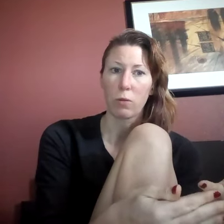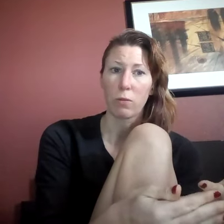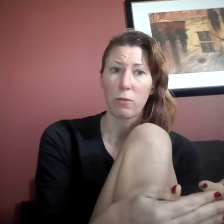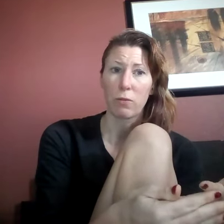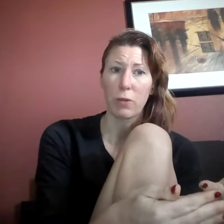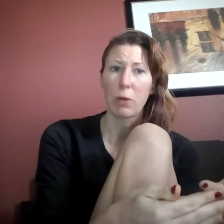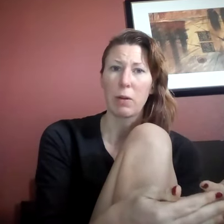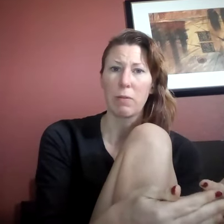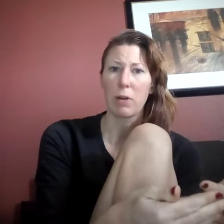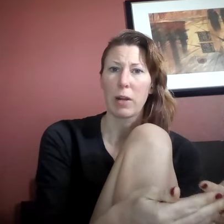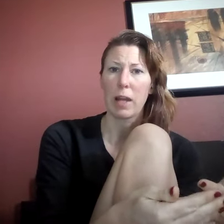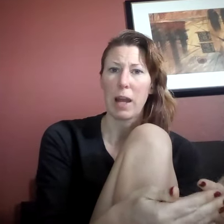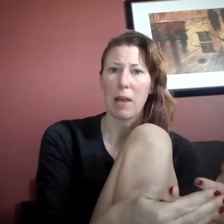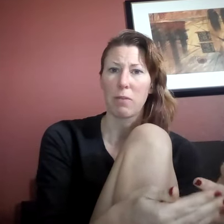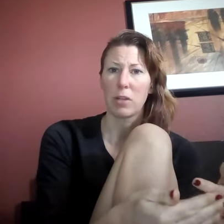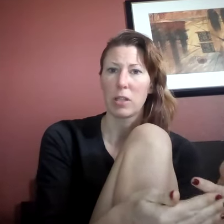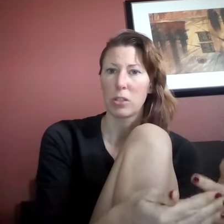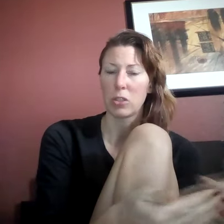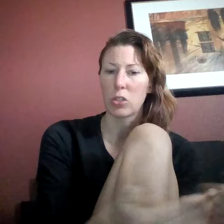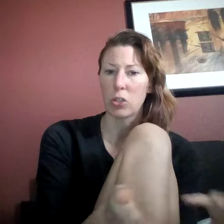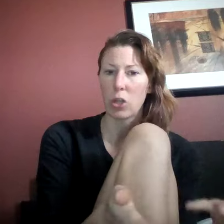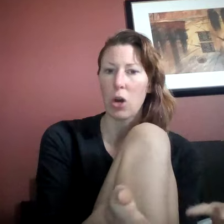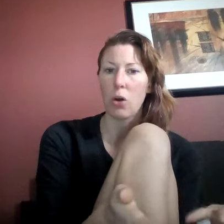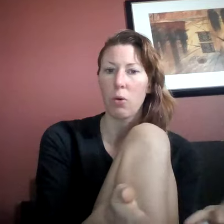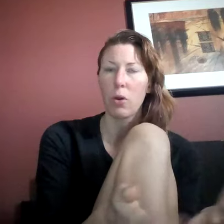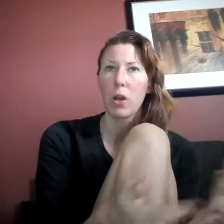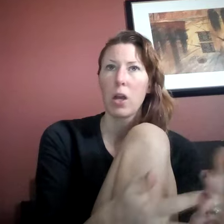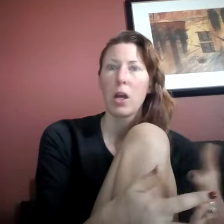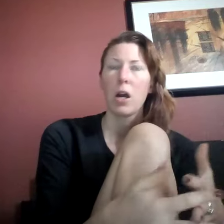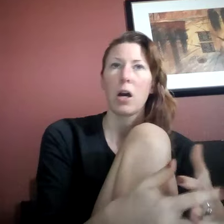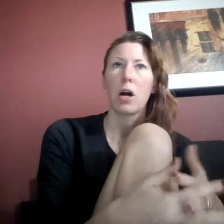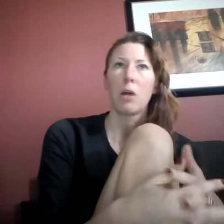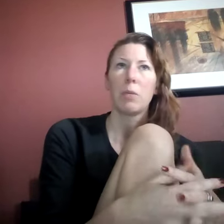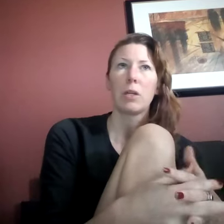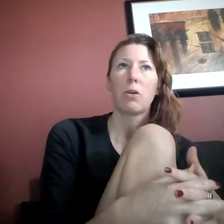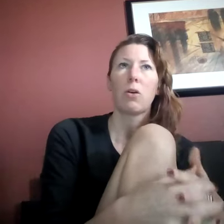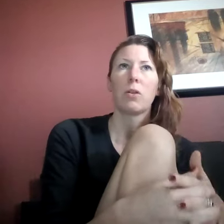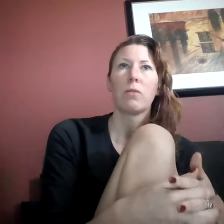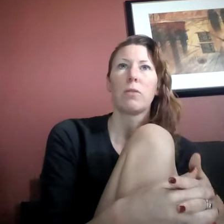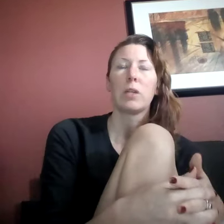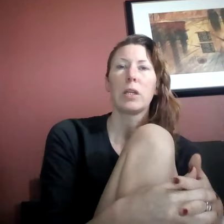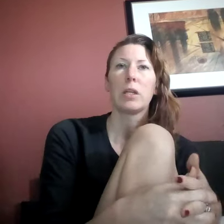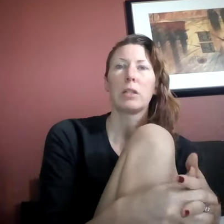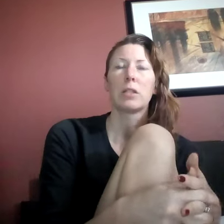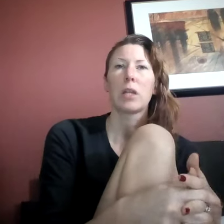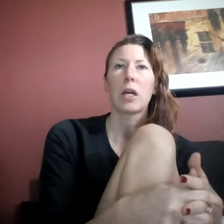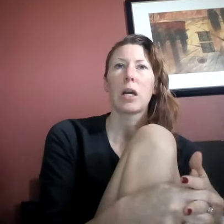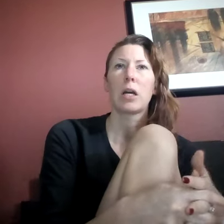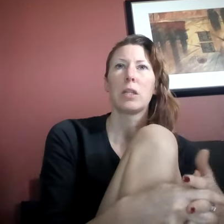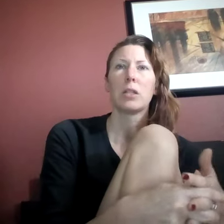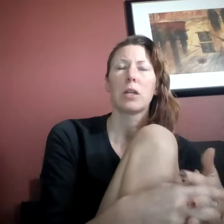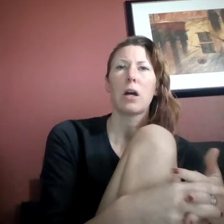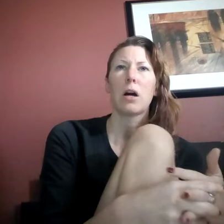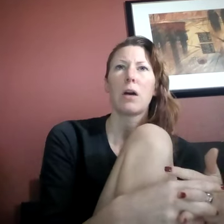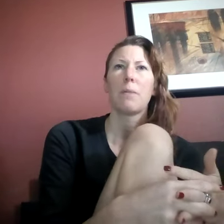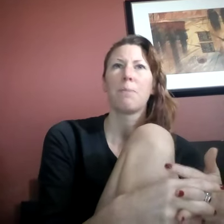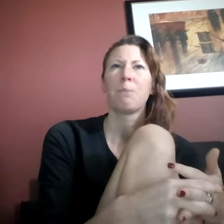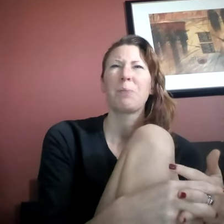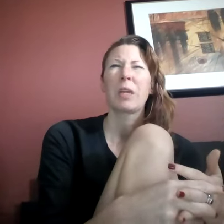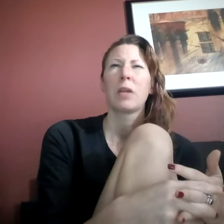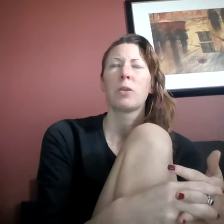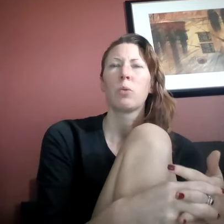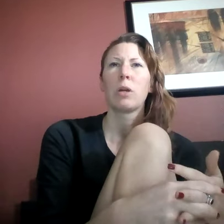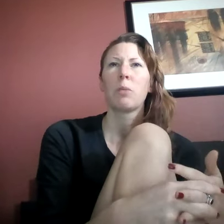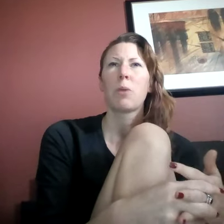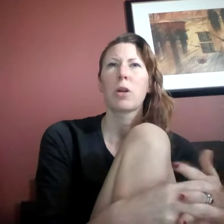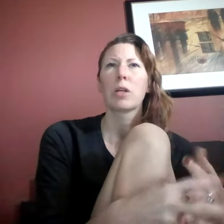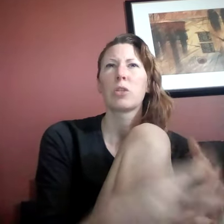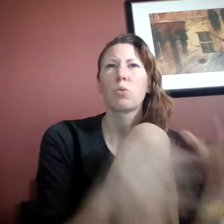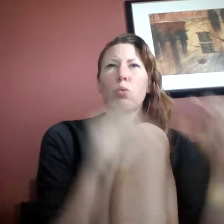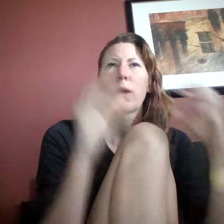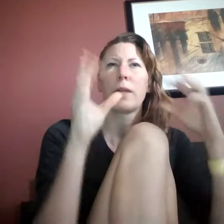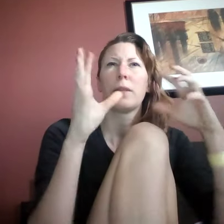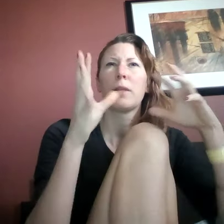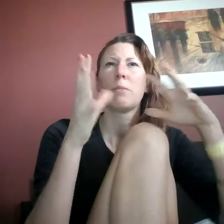very, very heavy and slow, um, in all of these. And, um, the weird part is when the